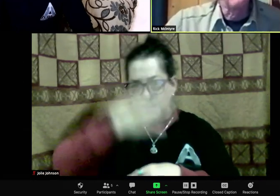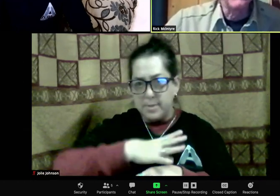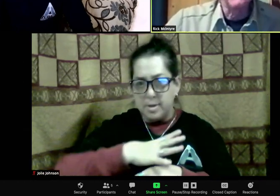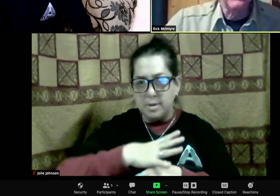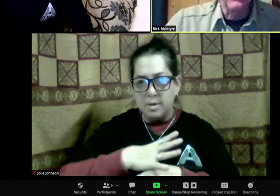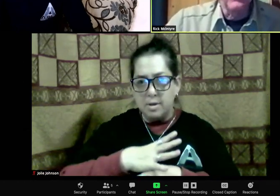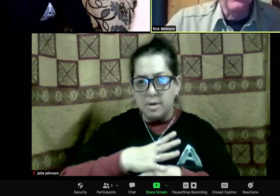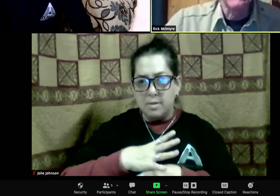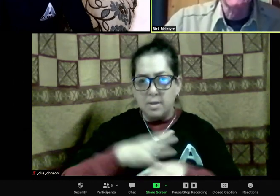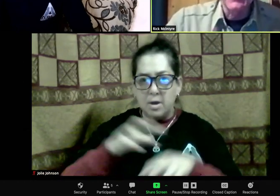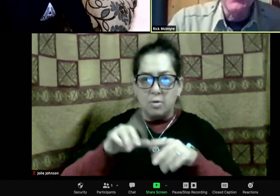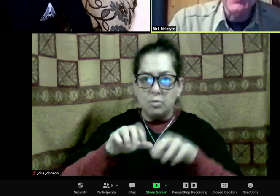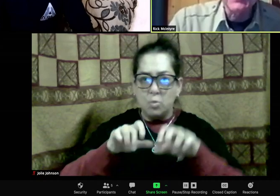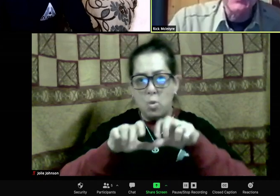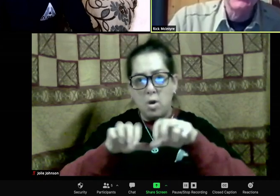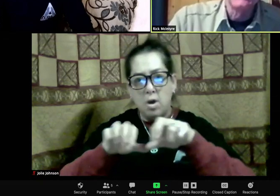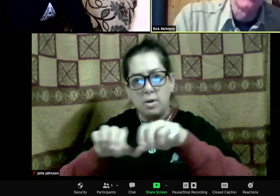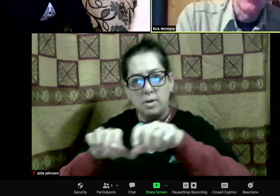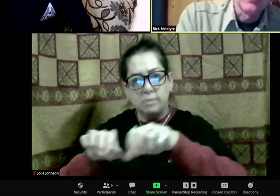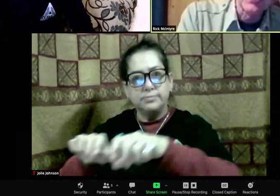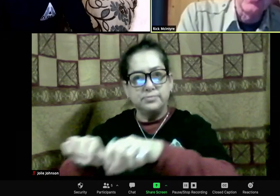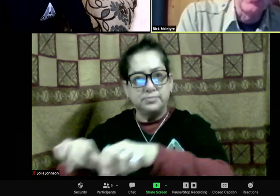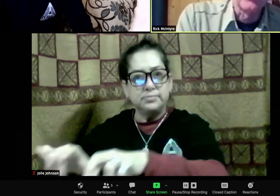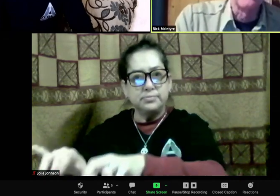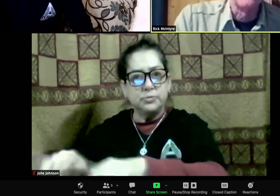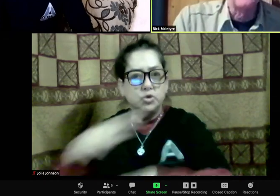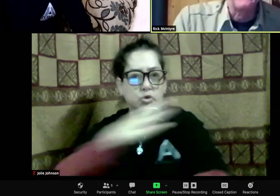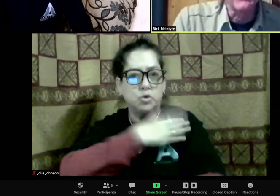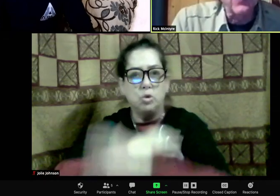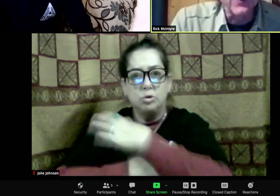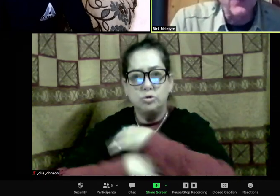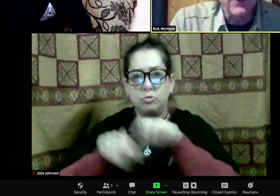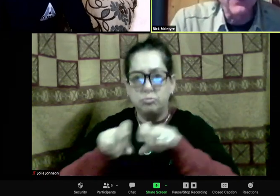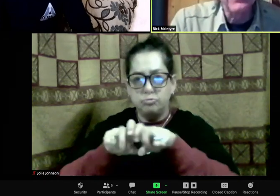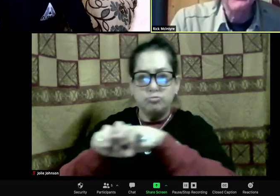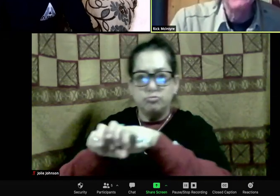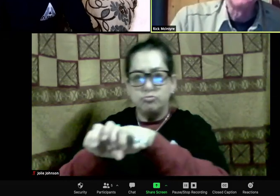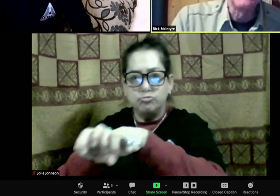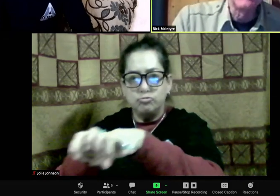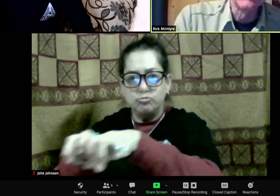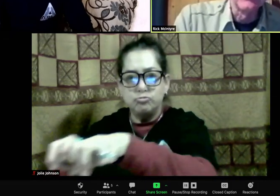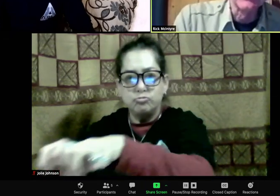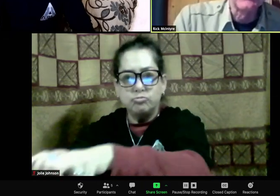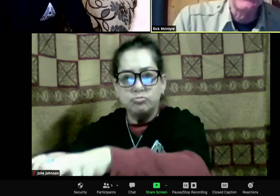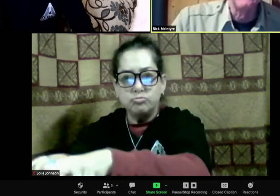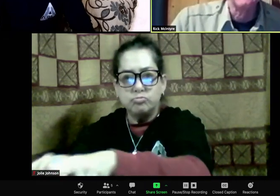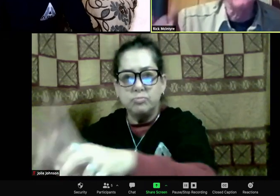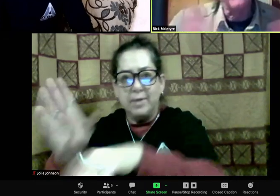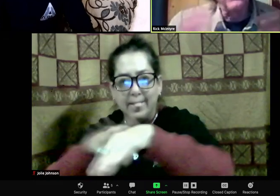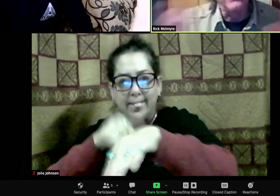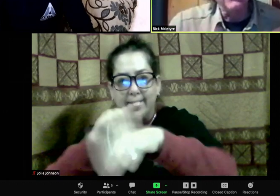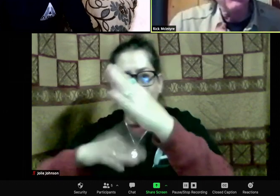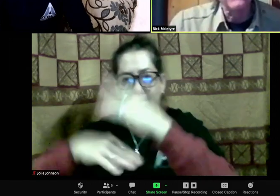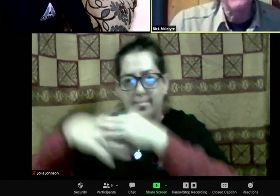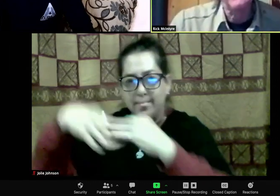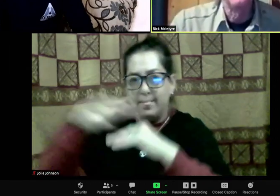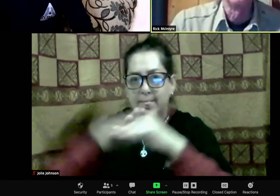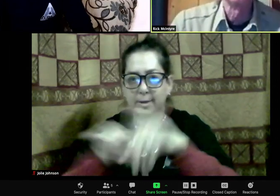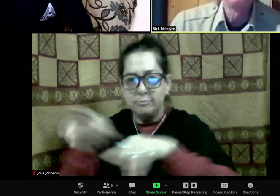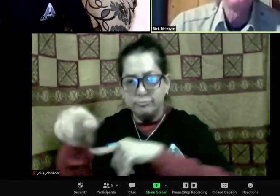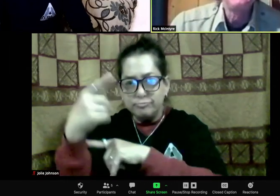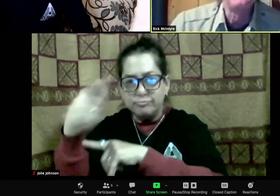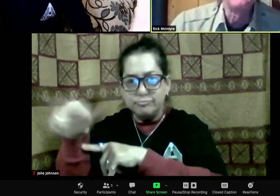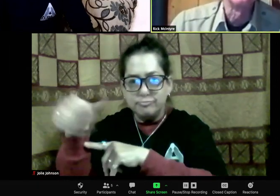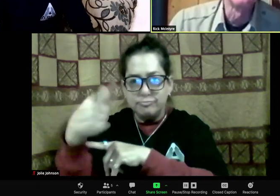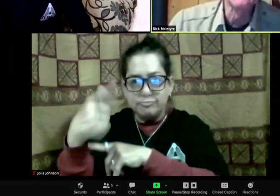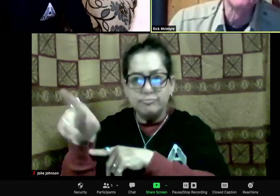you would expect that she was going to end up with the de facto alpha male. And 926 as the